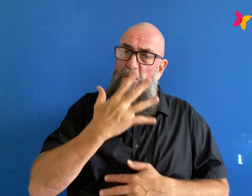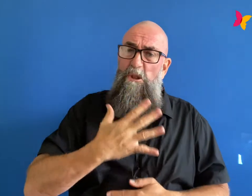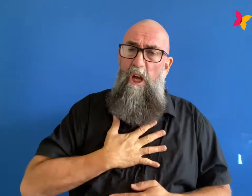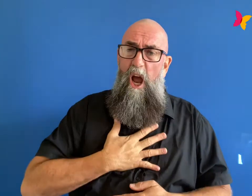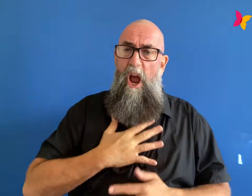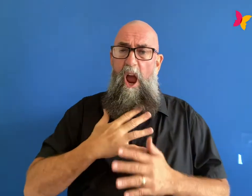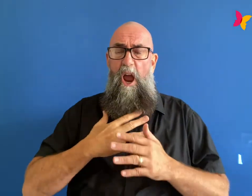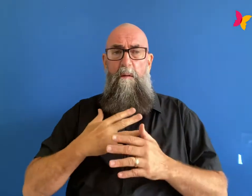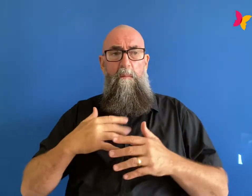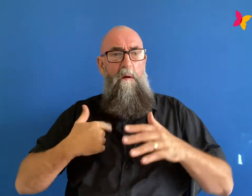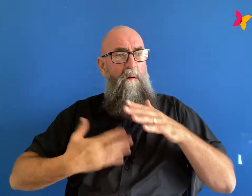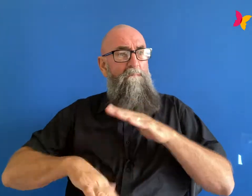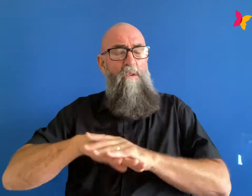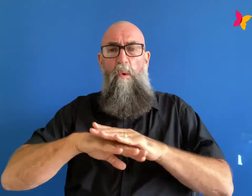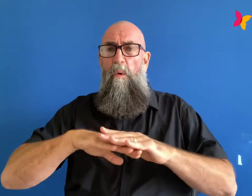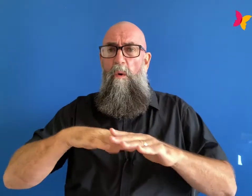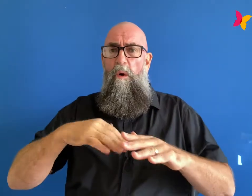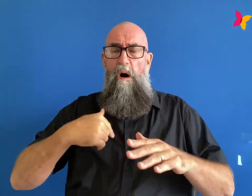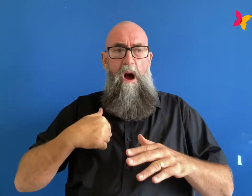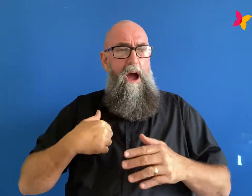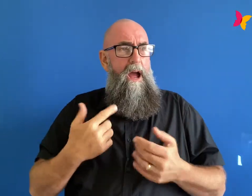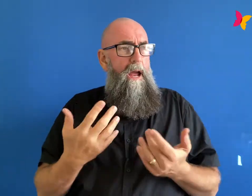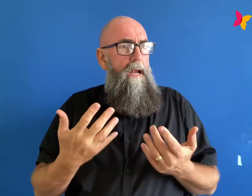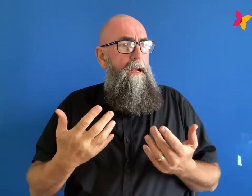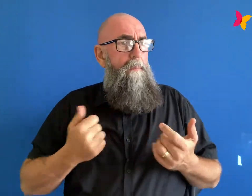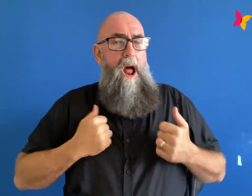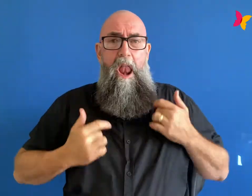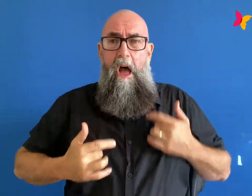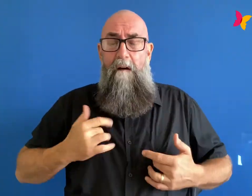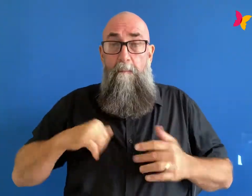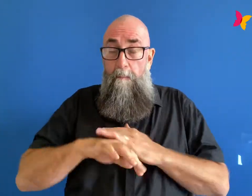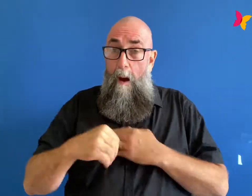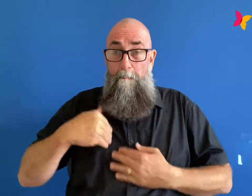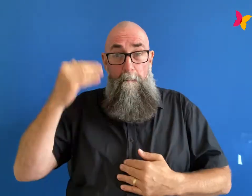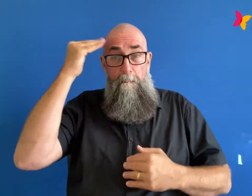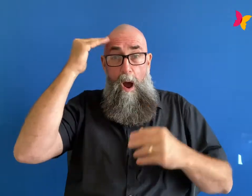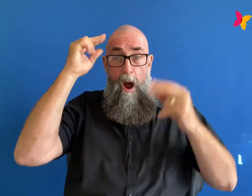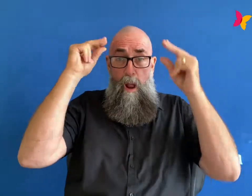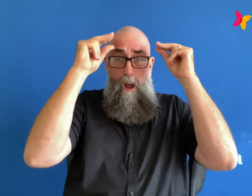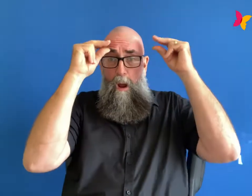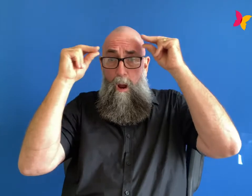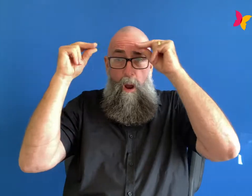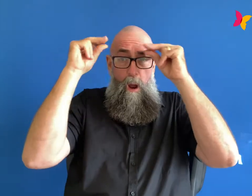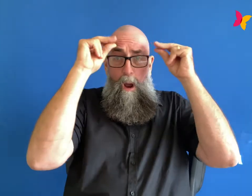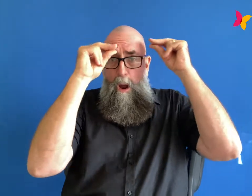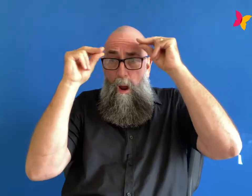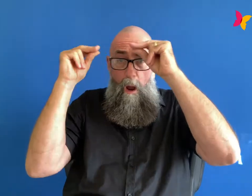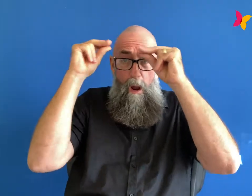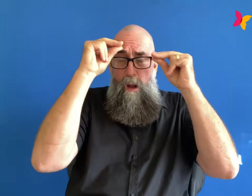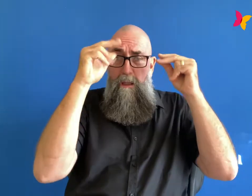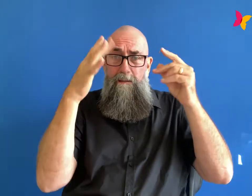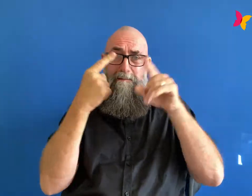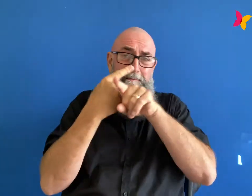other than everything that was going on in my in my head i couldn't walk into a classroom without being